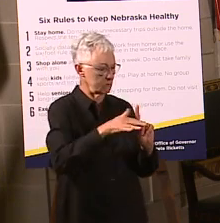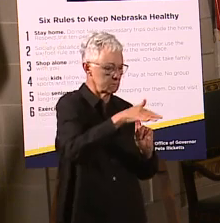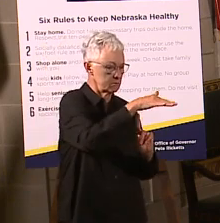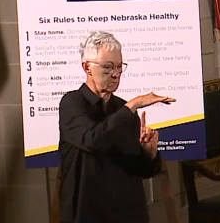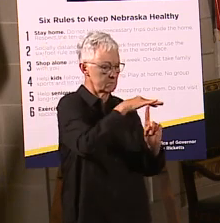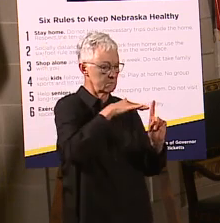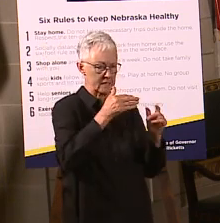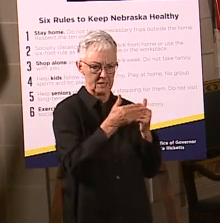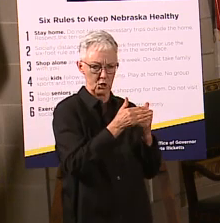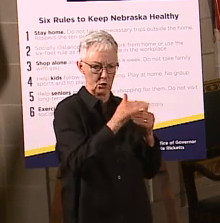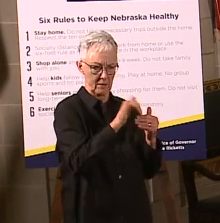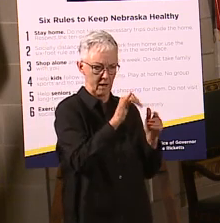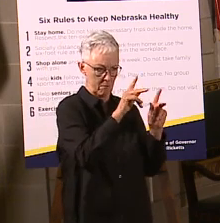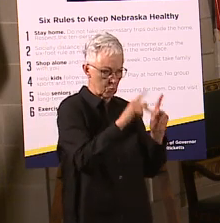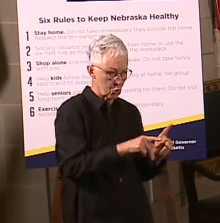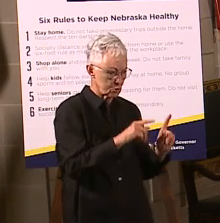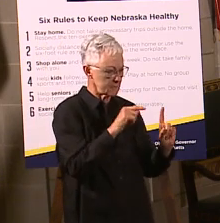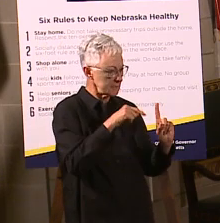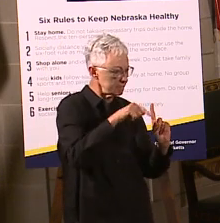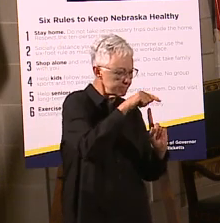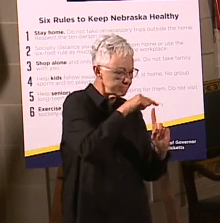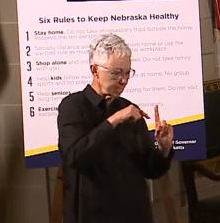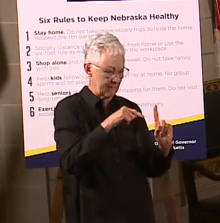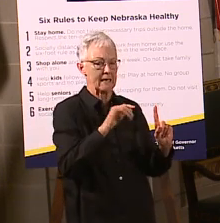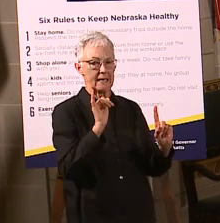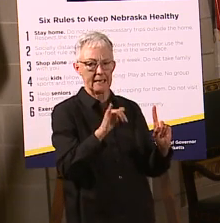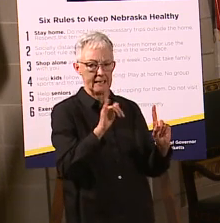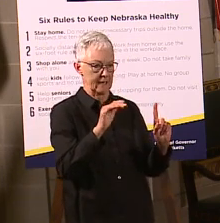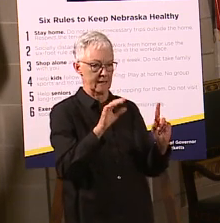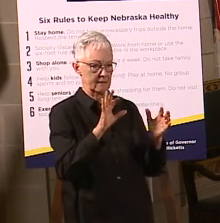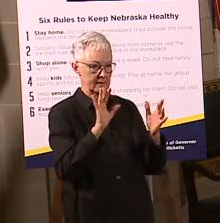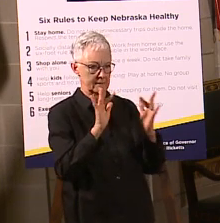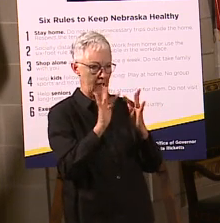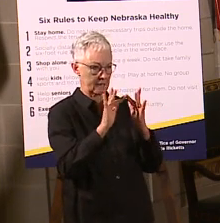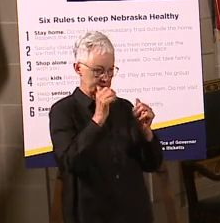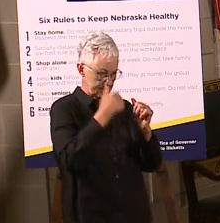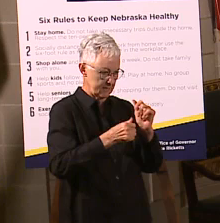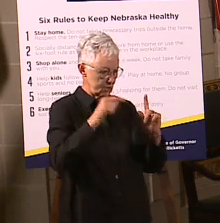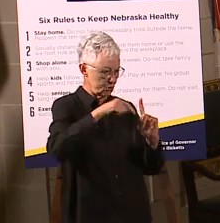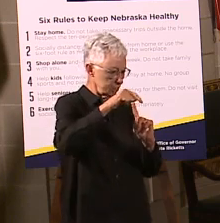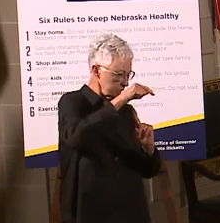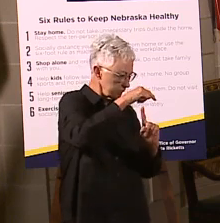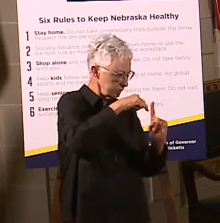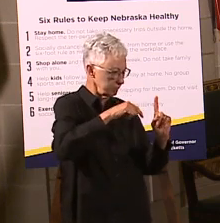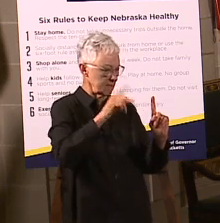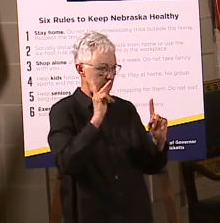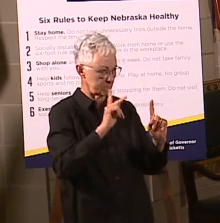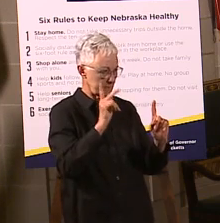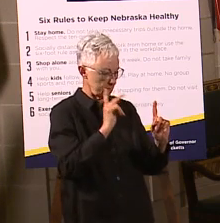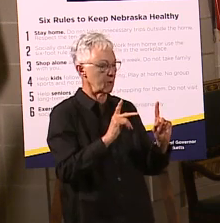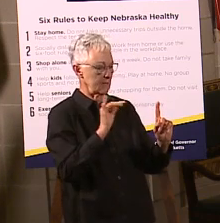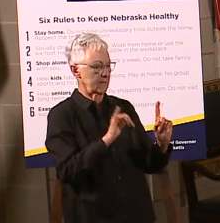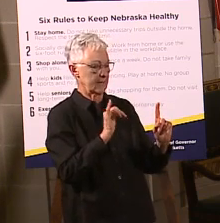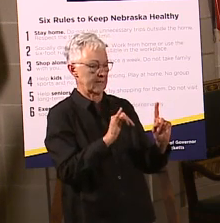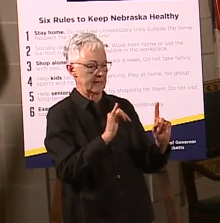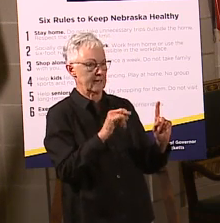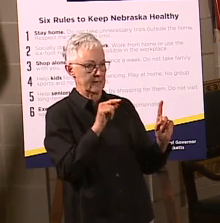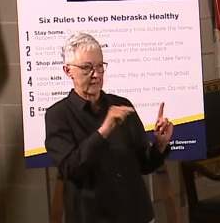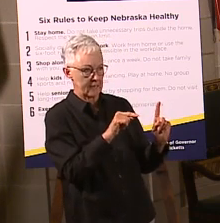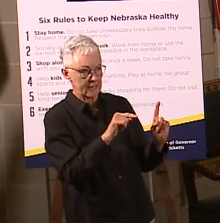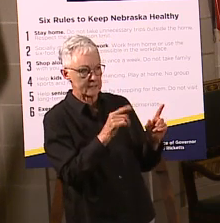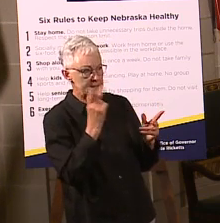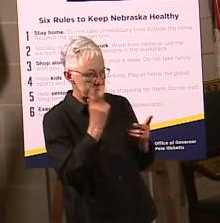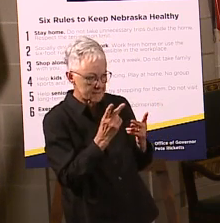positive, get them to quarantine and monitor their conditions, monitor their, you know, their symptoms to make sure they're not going to test, you know,